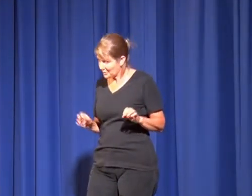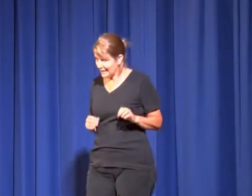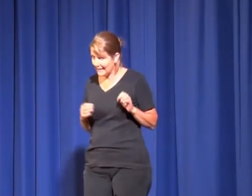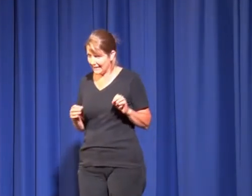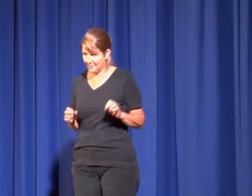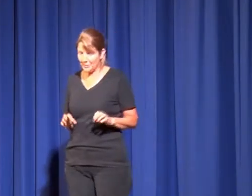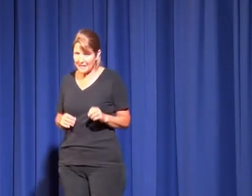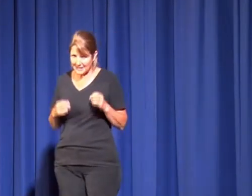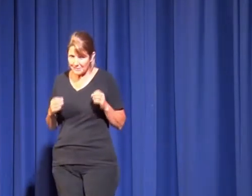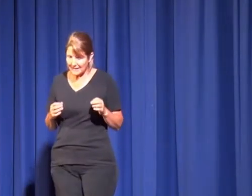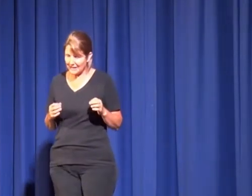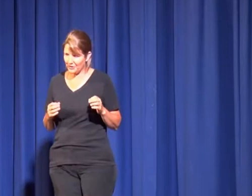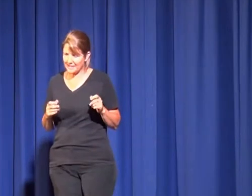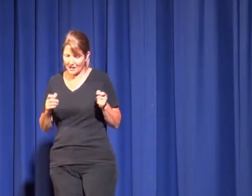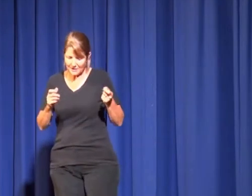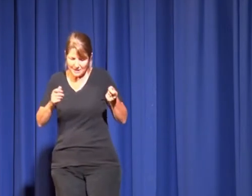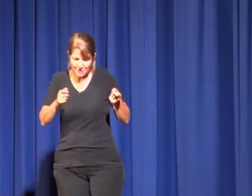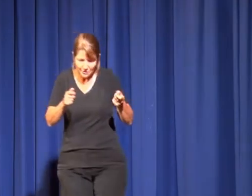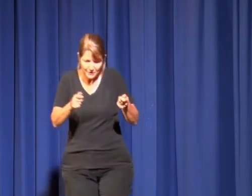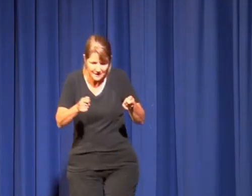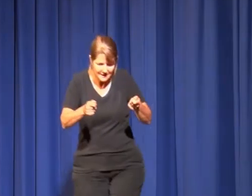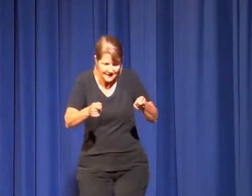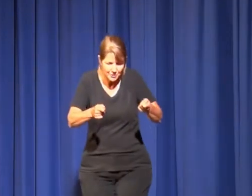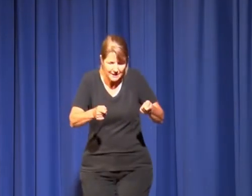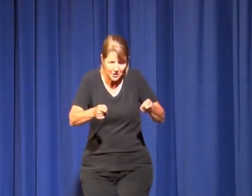would quickly get up, we would get completely dressed and I would tiptoe over to the sash window.